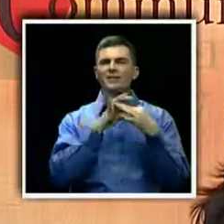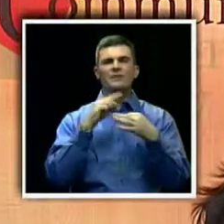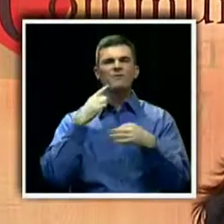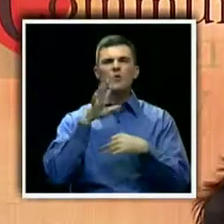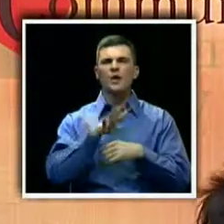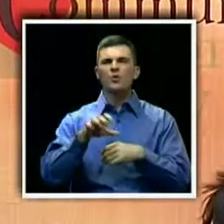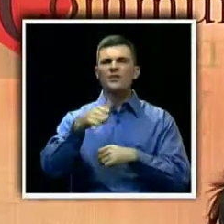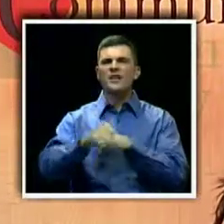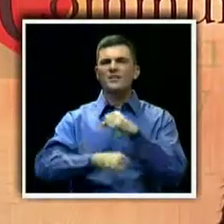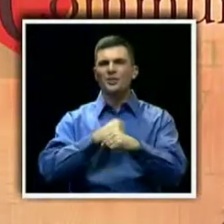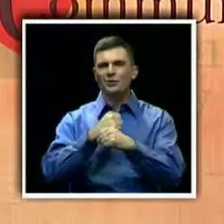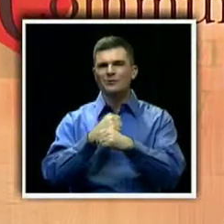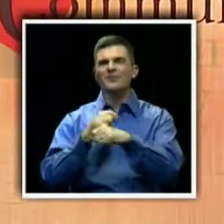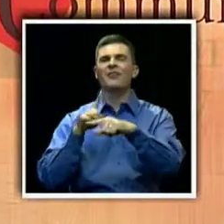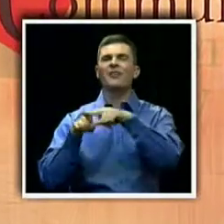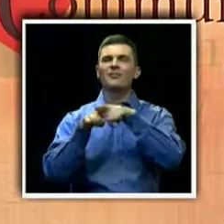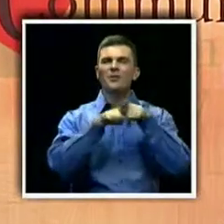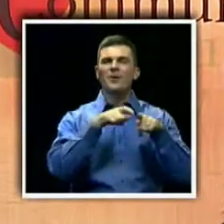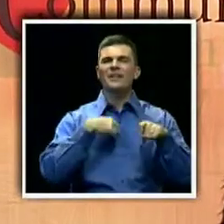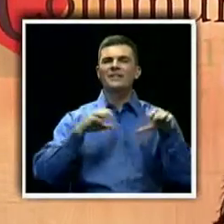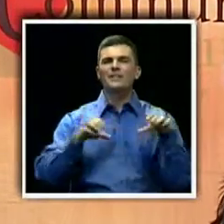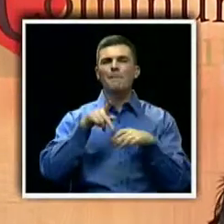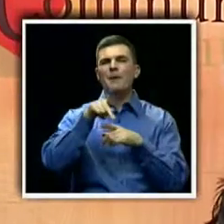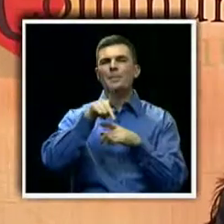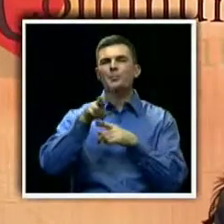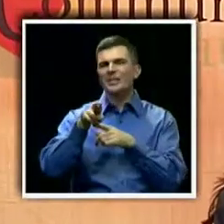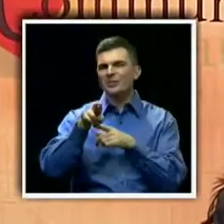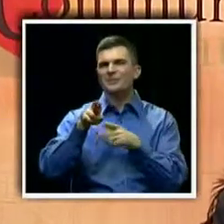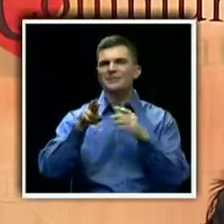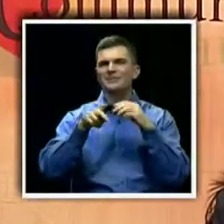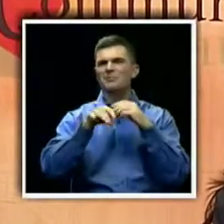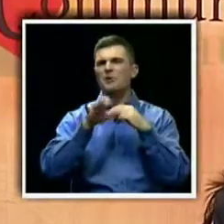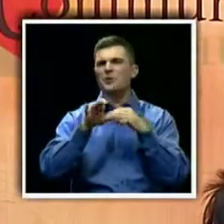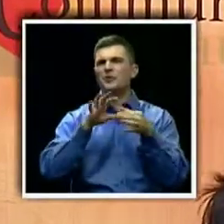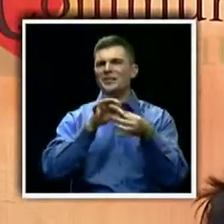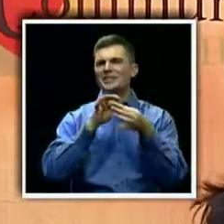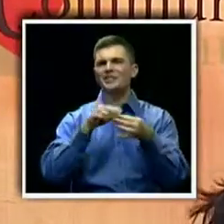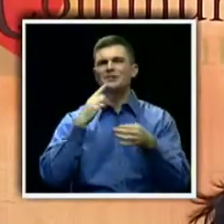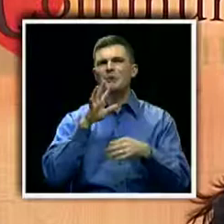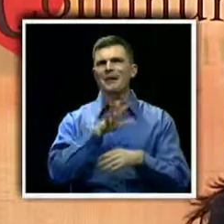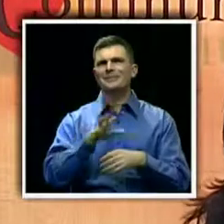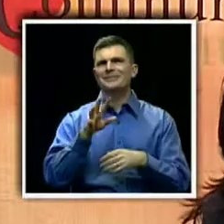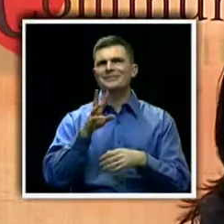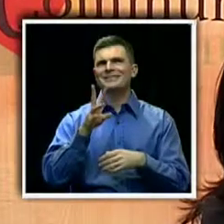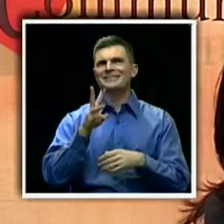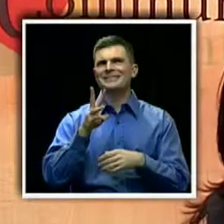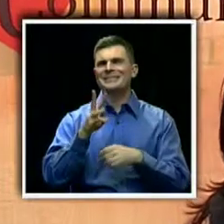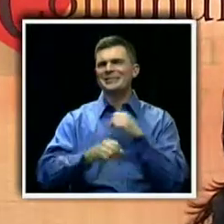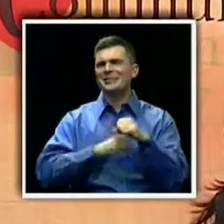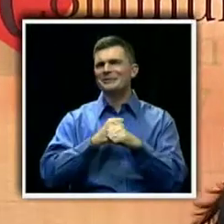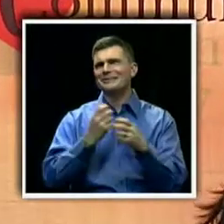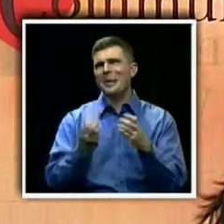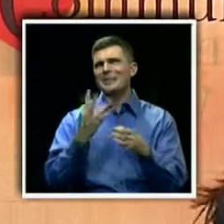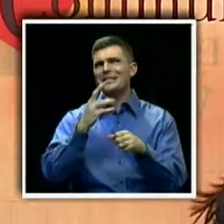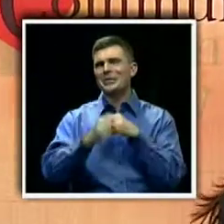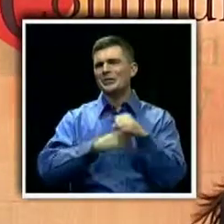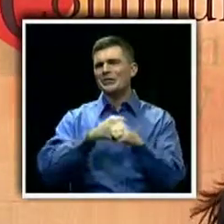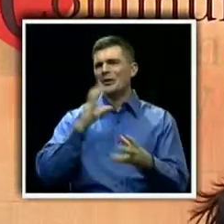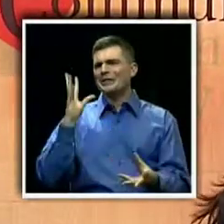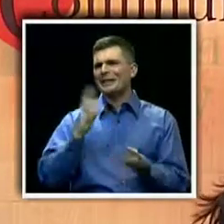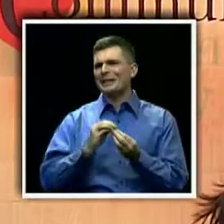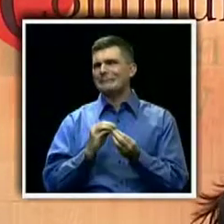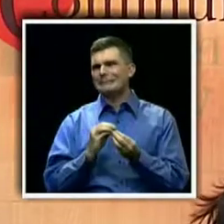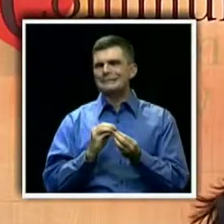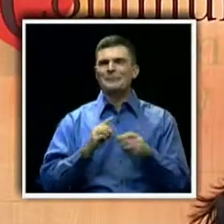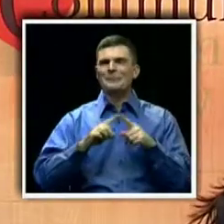doing public relations for six years. How many years is that? But, yeah, so I've been in that realm for